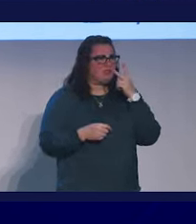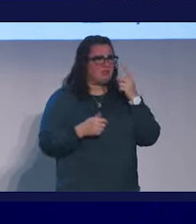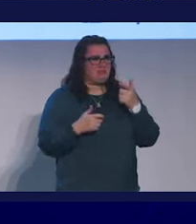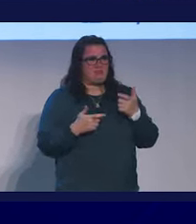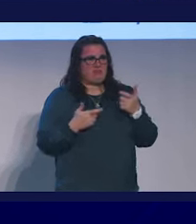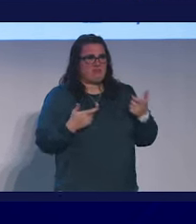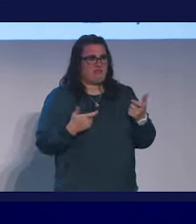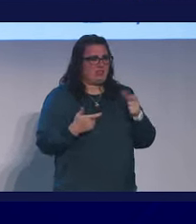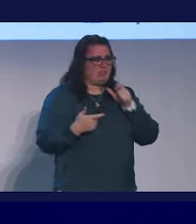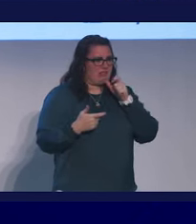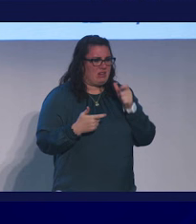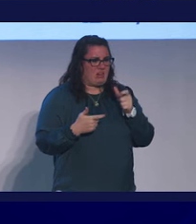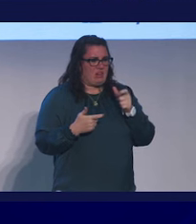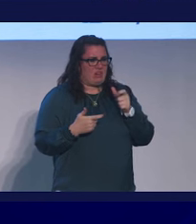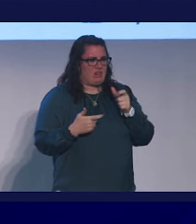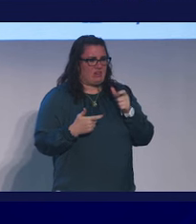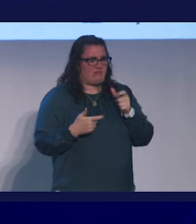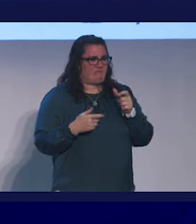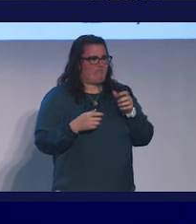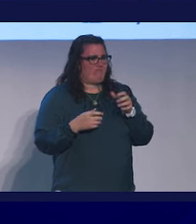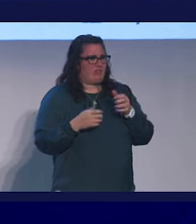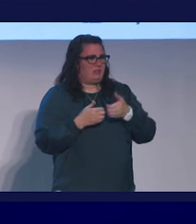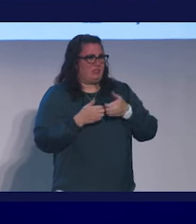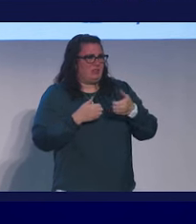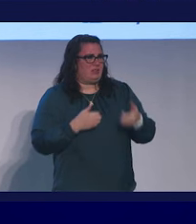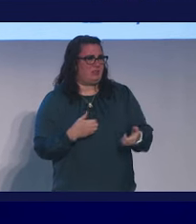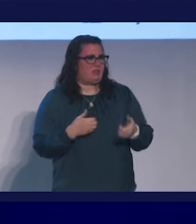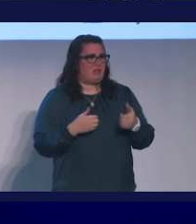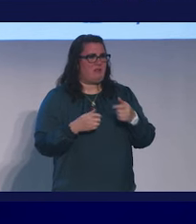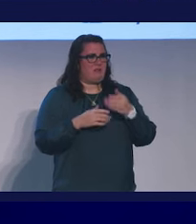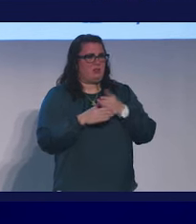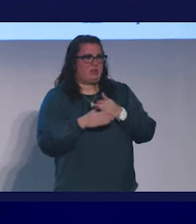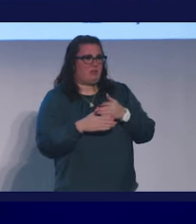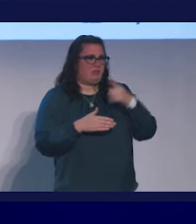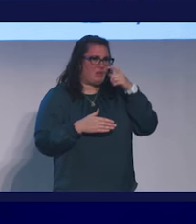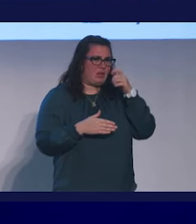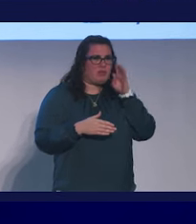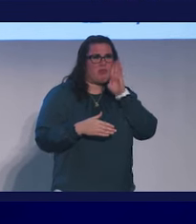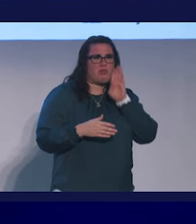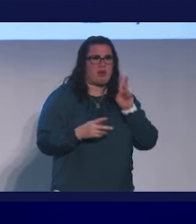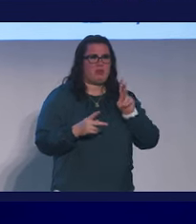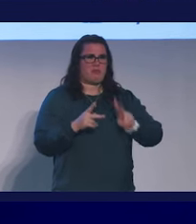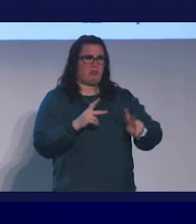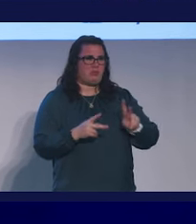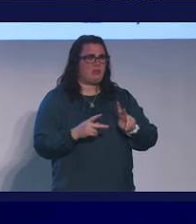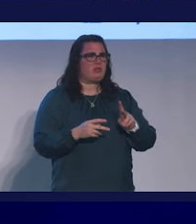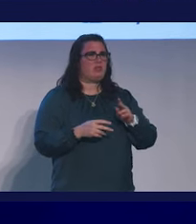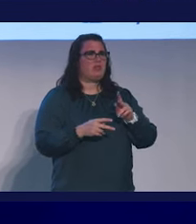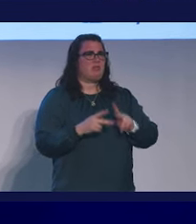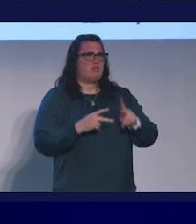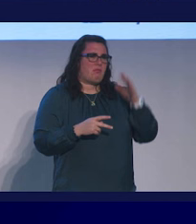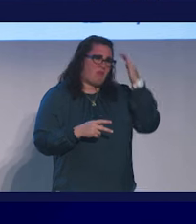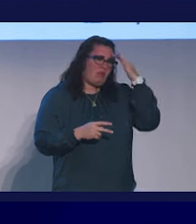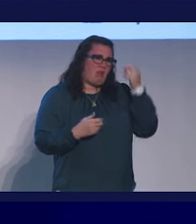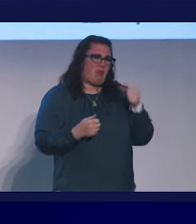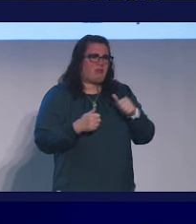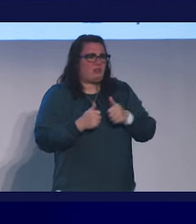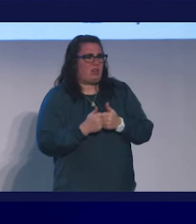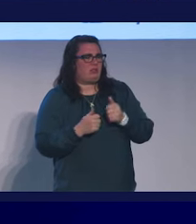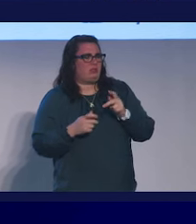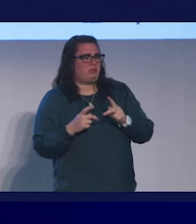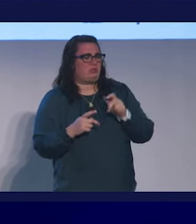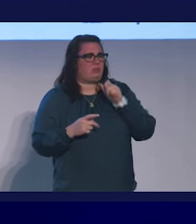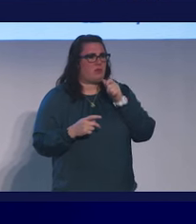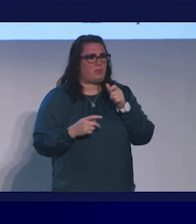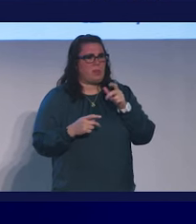inexplicable by biology disparities between black and brown people, folks in rural and urban settings, people with mental health challenges, people who don't,